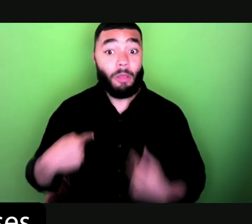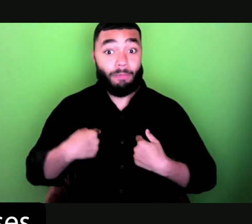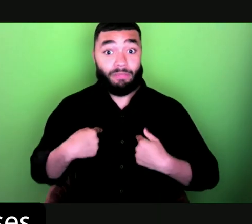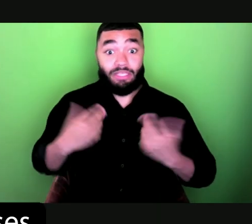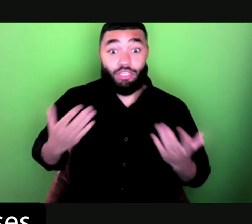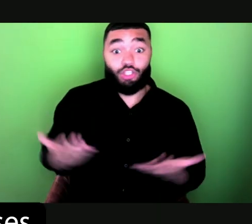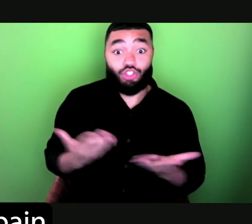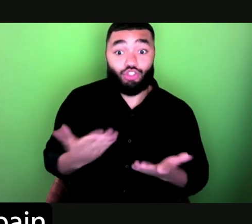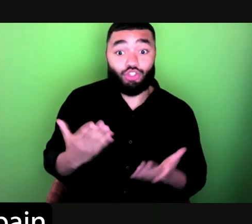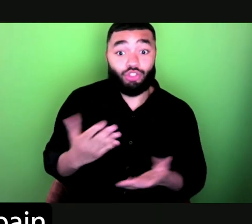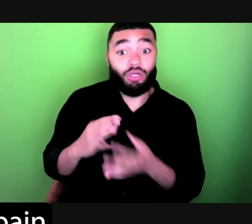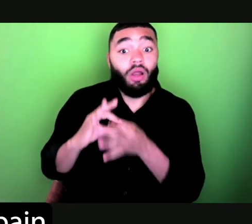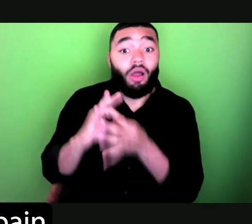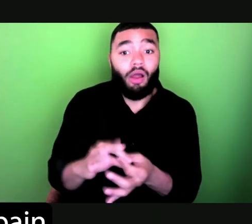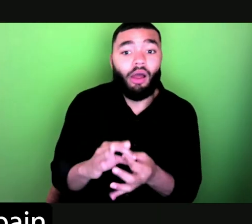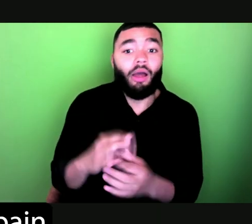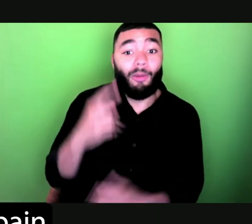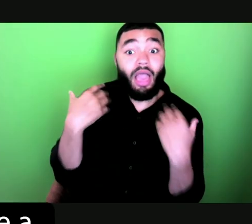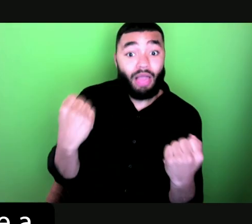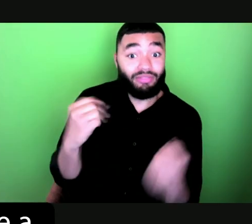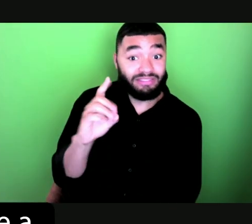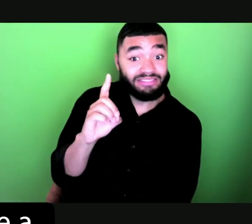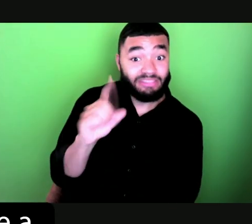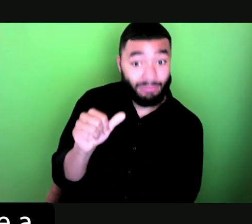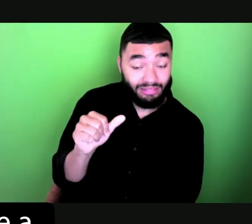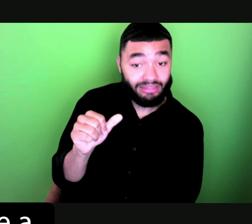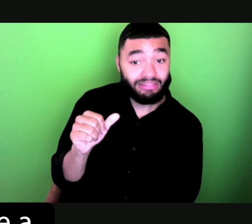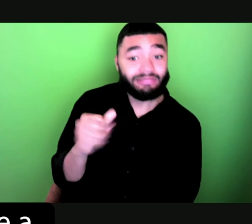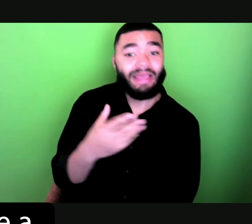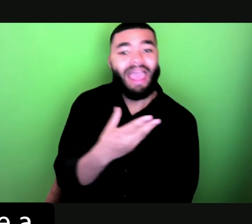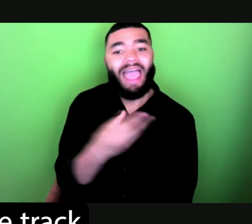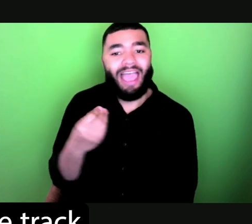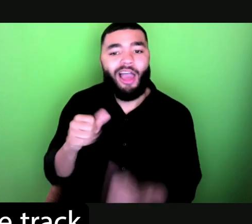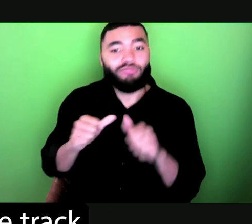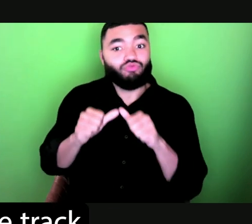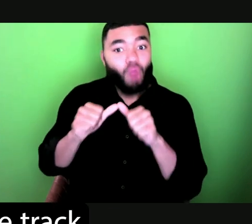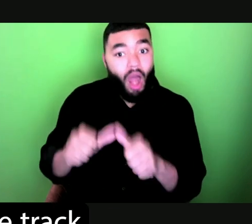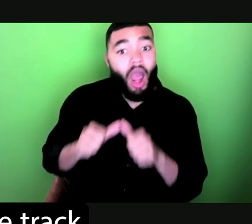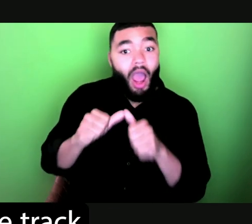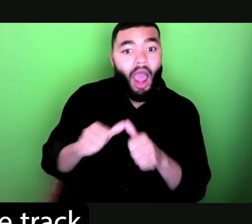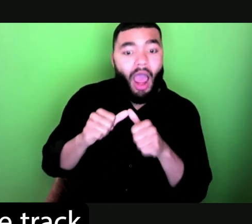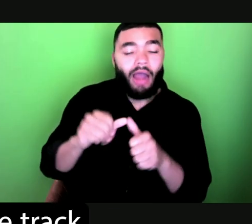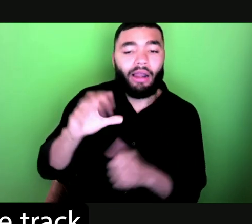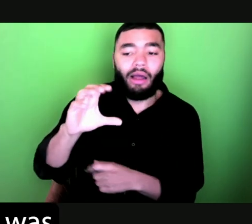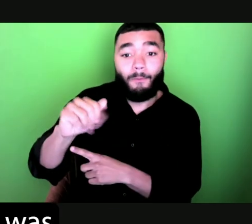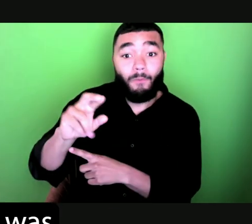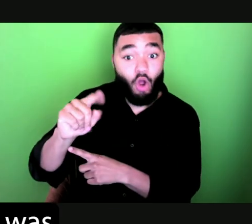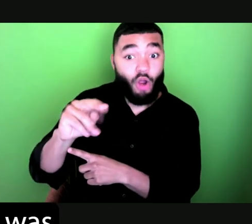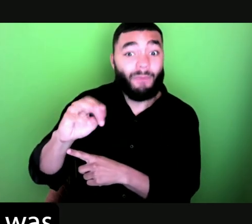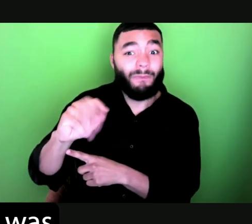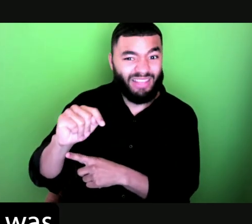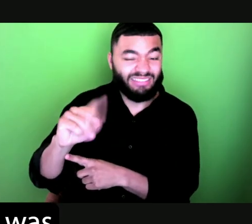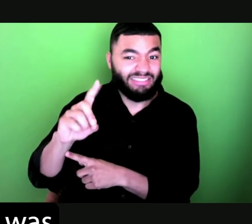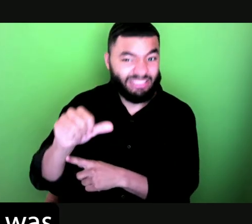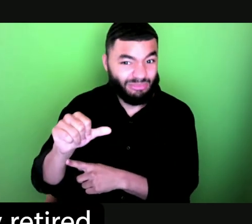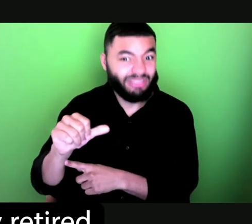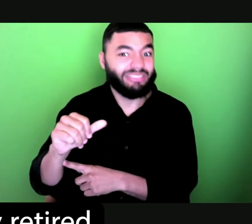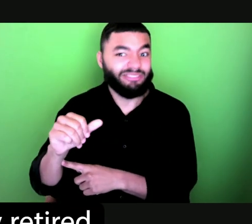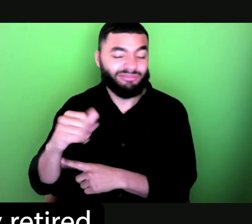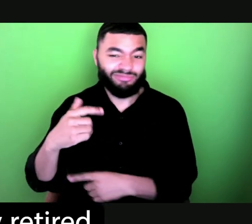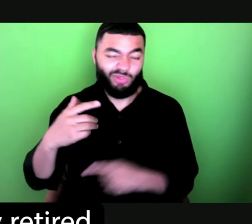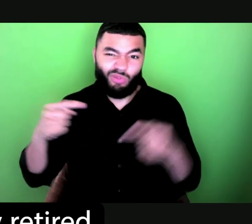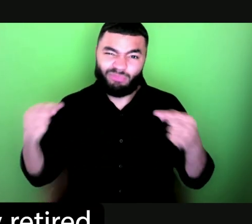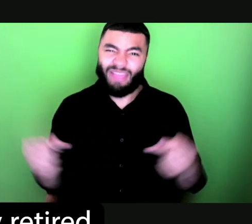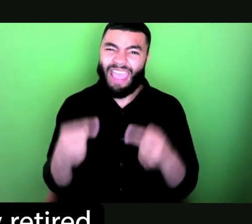which causes numbness and severe pain in my legs. I used to be a junior Olympian and a collegiate track athlete, but the pain was just too much,